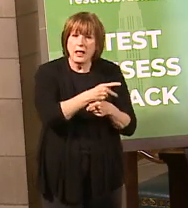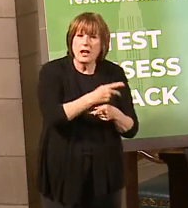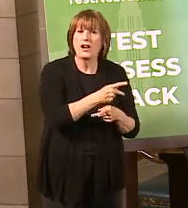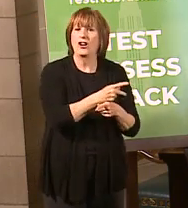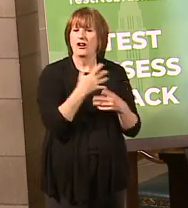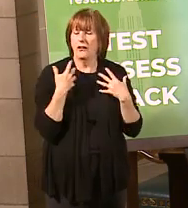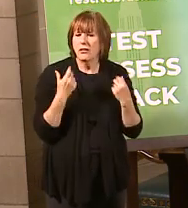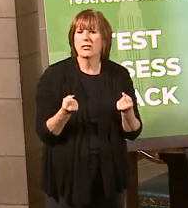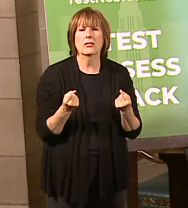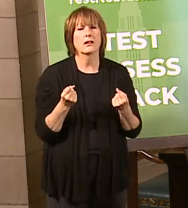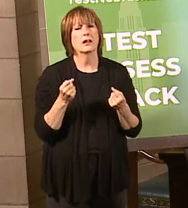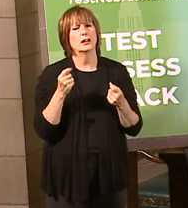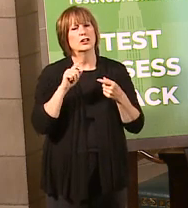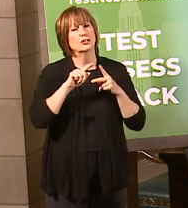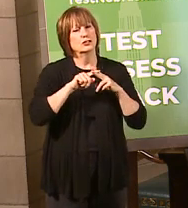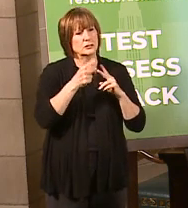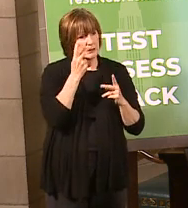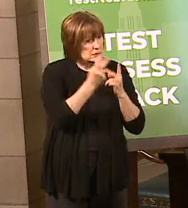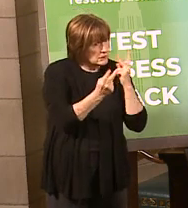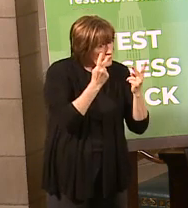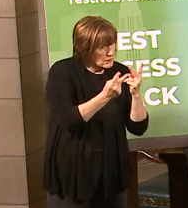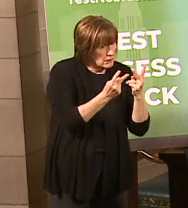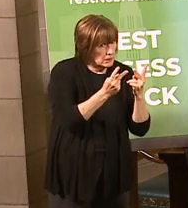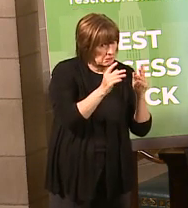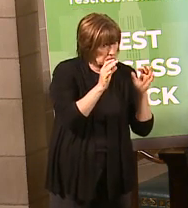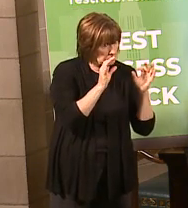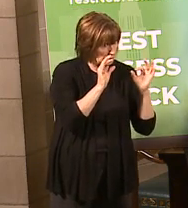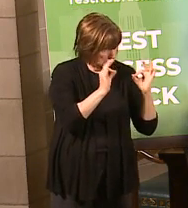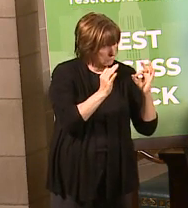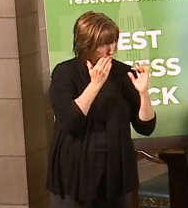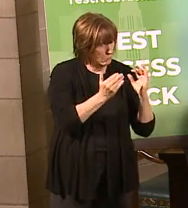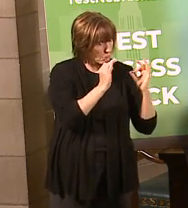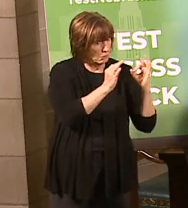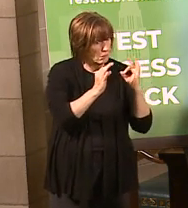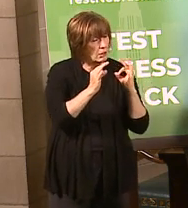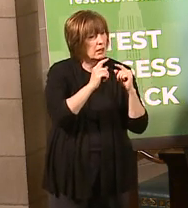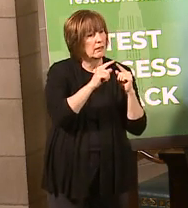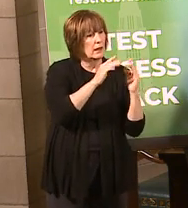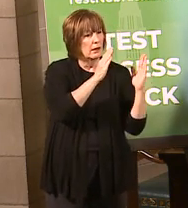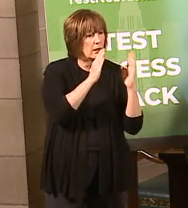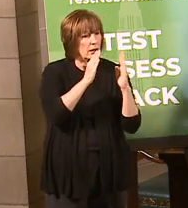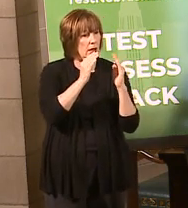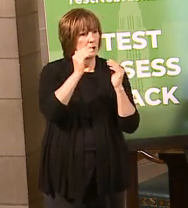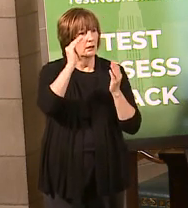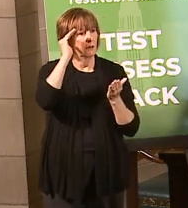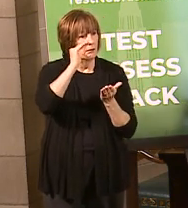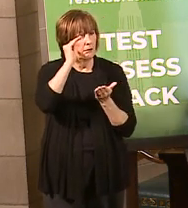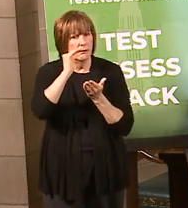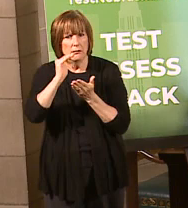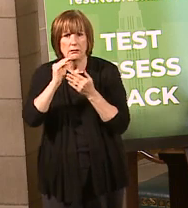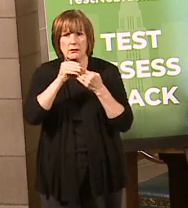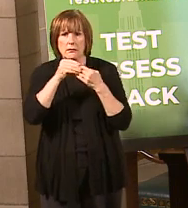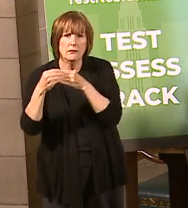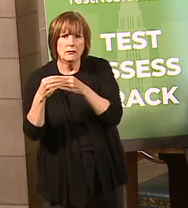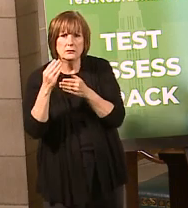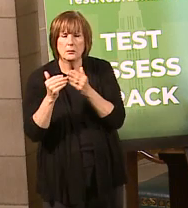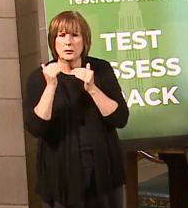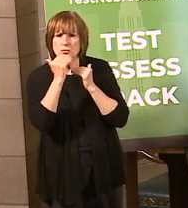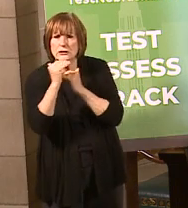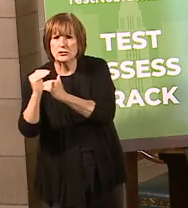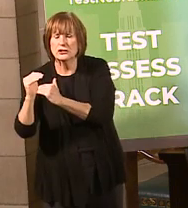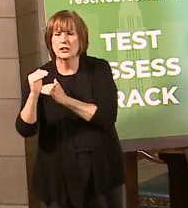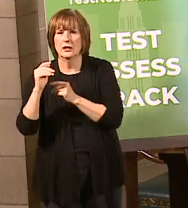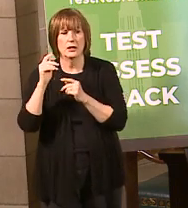losing these restrictions gradually over time, to figure out what is that right speed limit? Where can we take this up to? Where